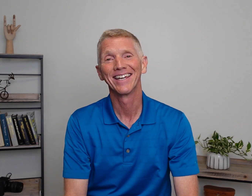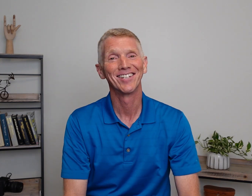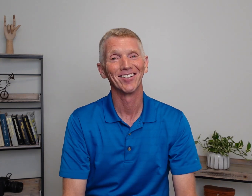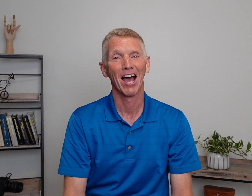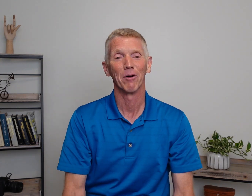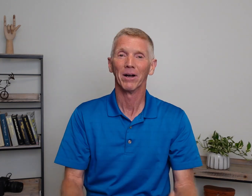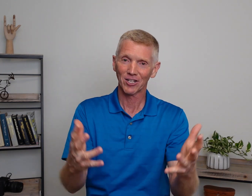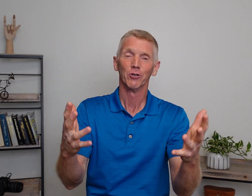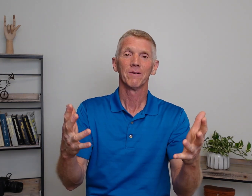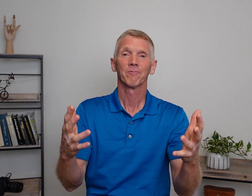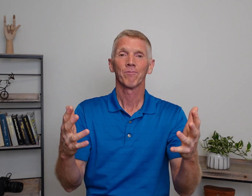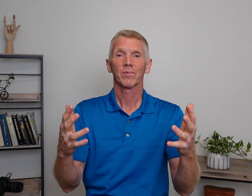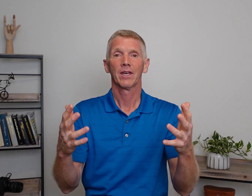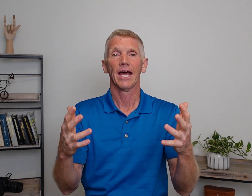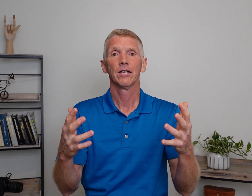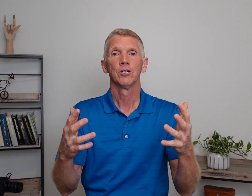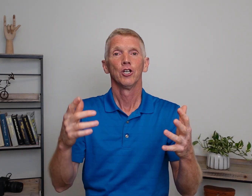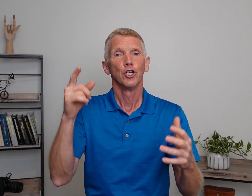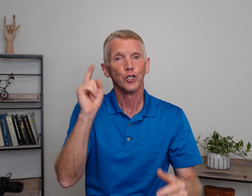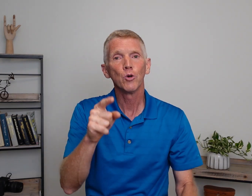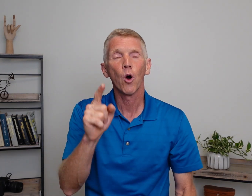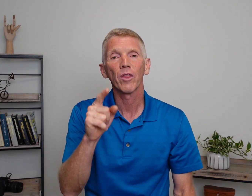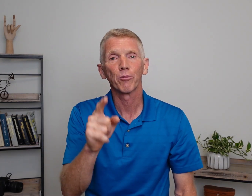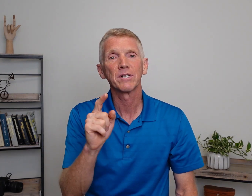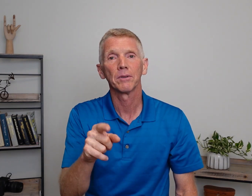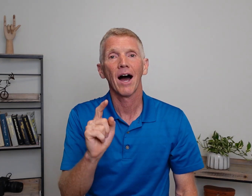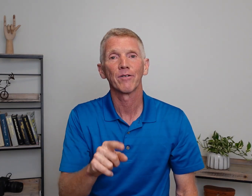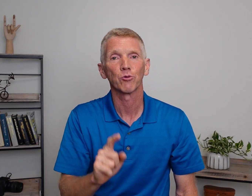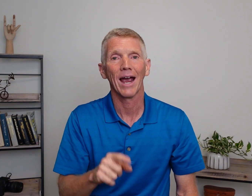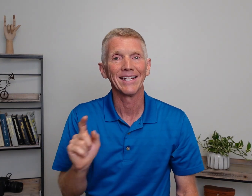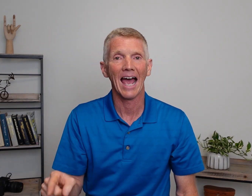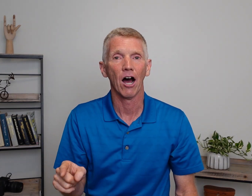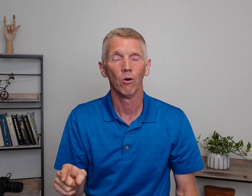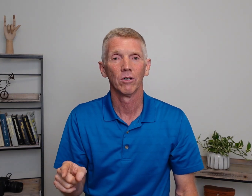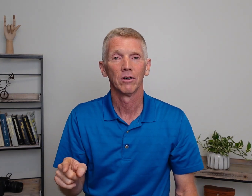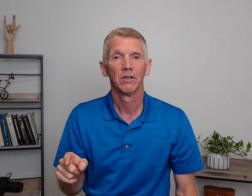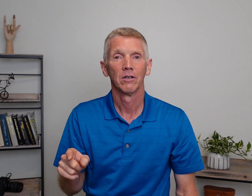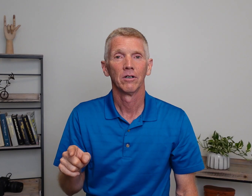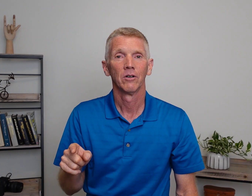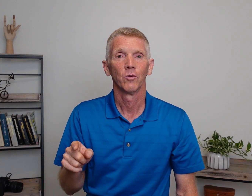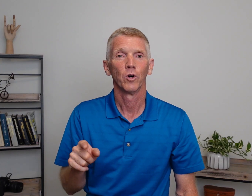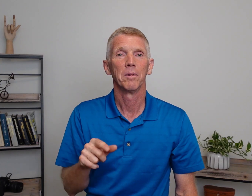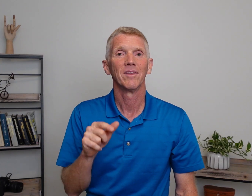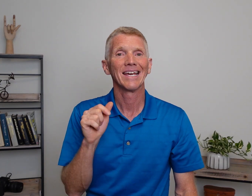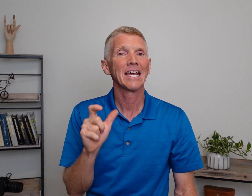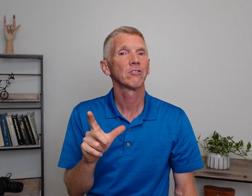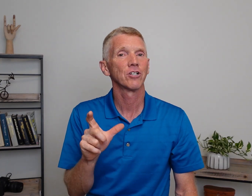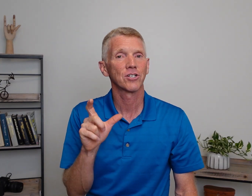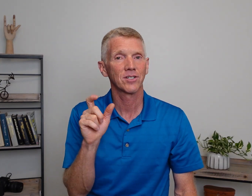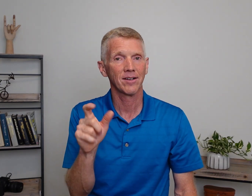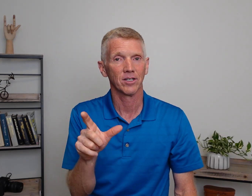kids get that one, but let's do it. Okay? Okay? You go to the principal's office right now would be the English sentence.